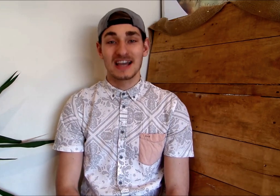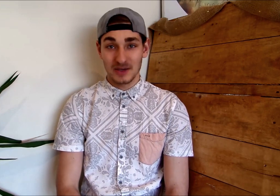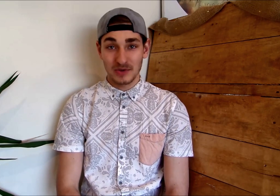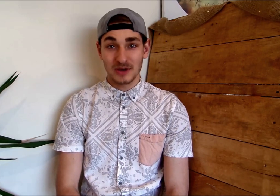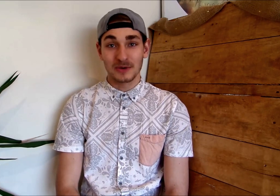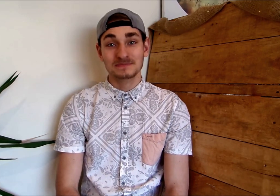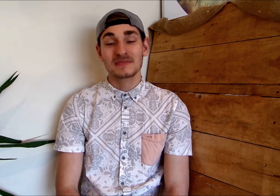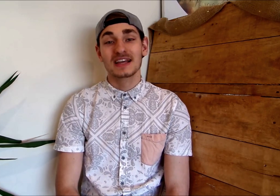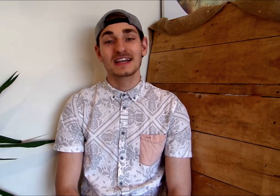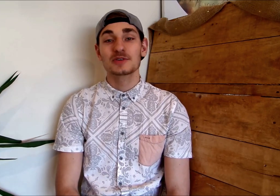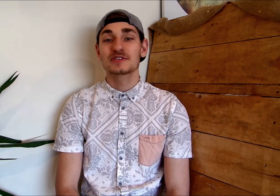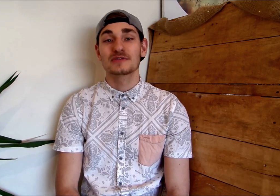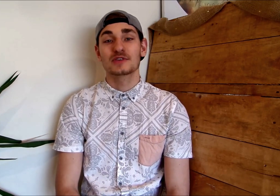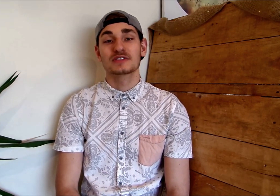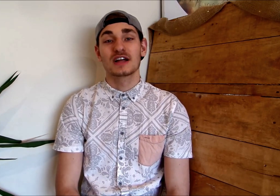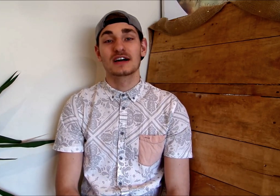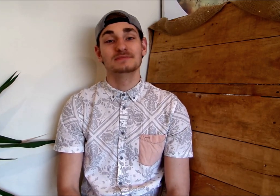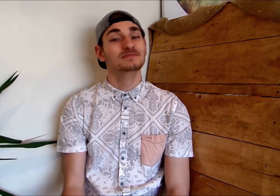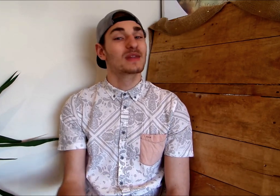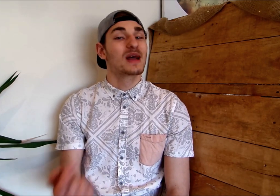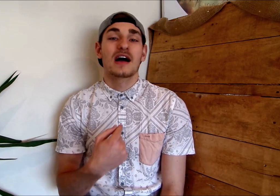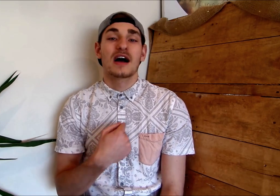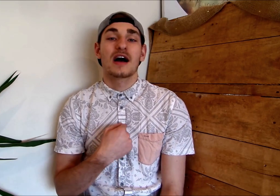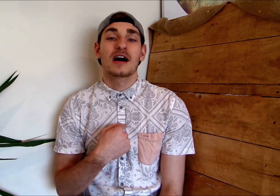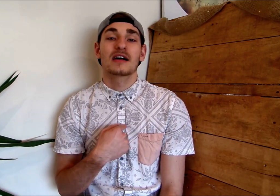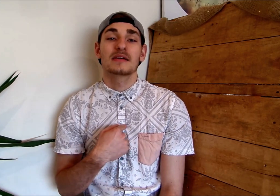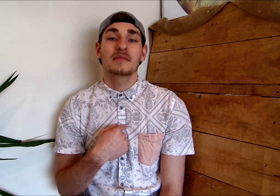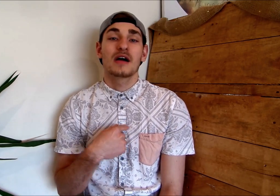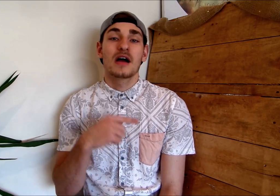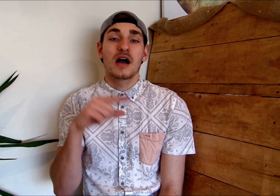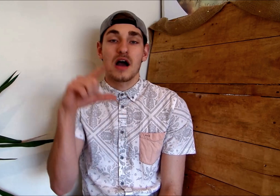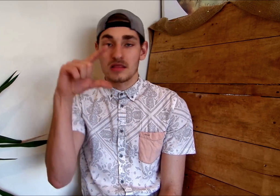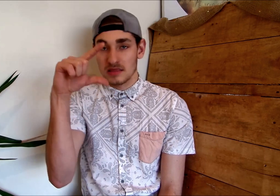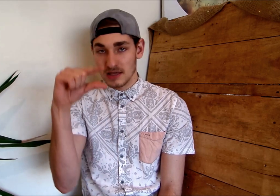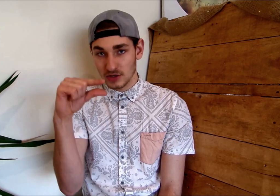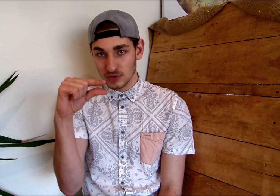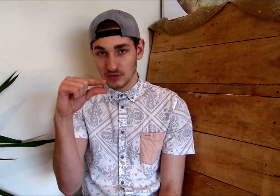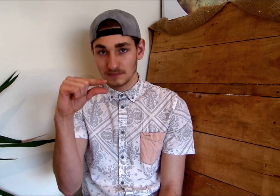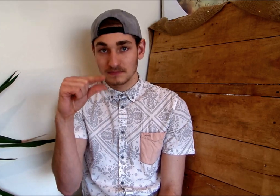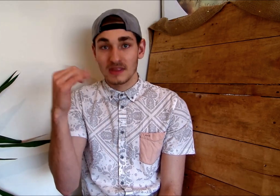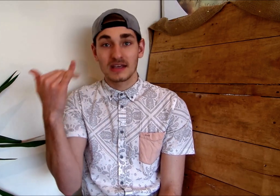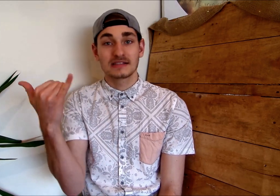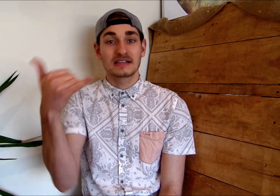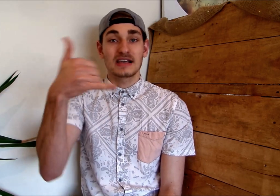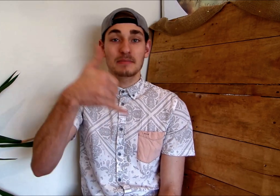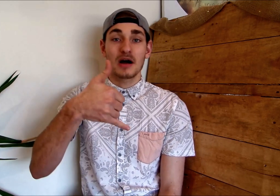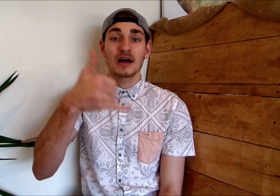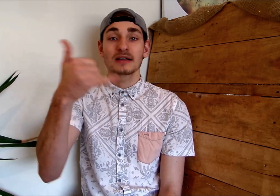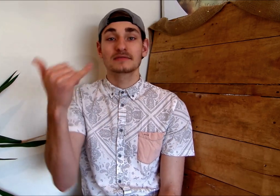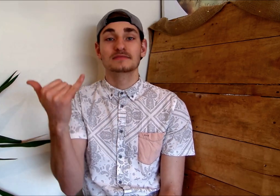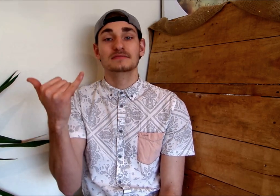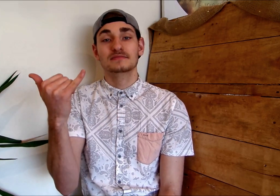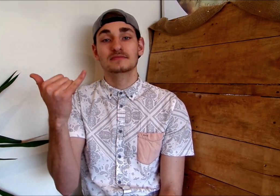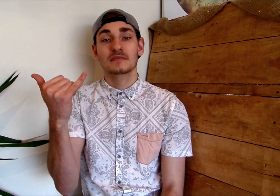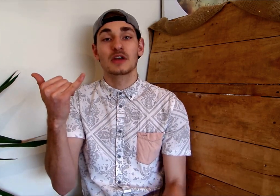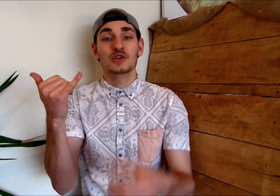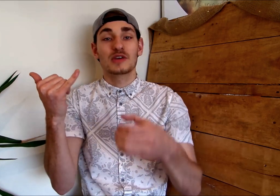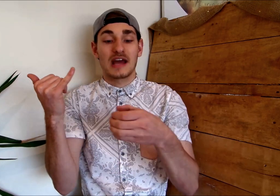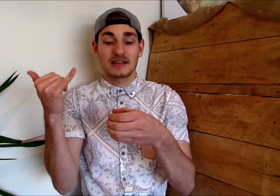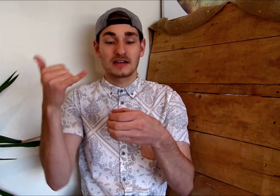Here we go. Here's the first line. I'm a little teapot. You can add the